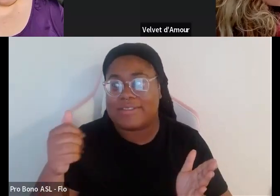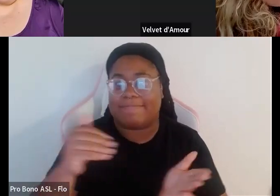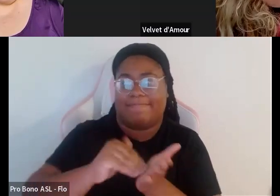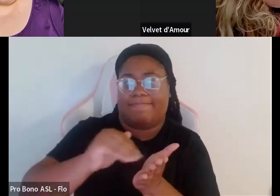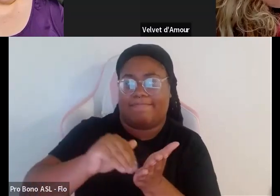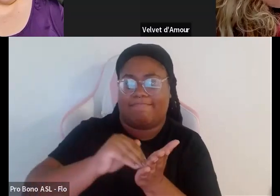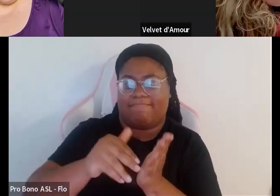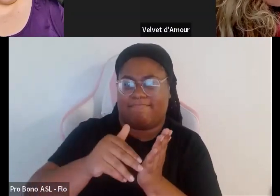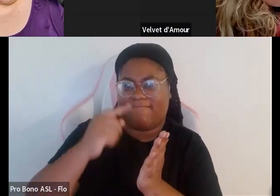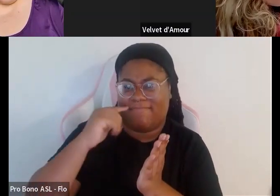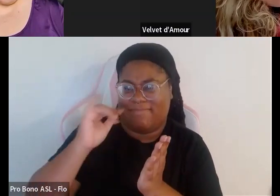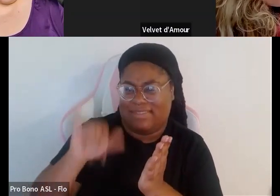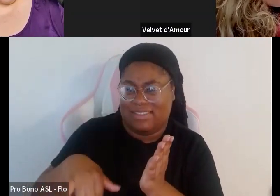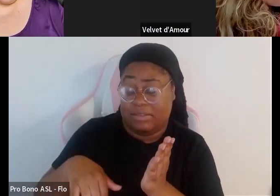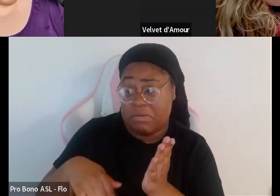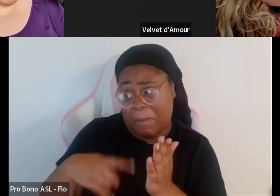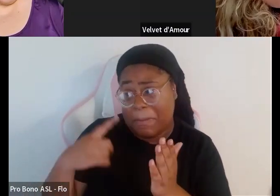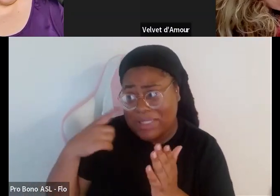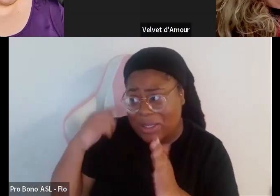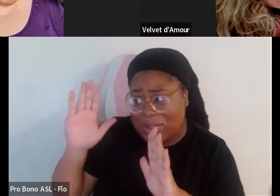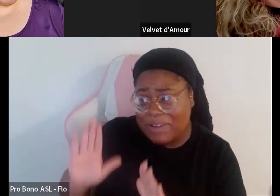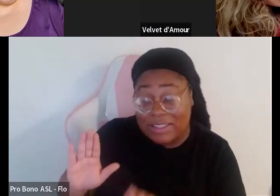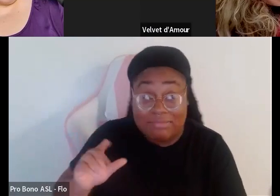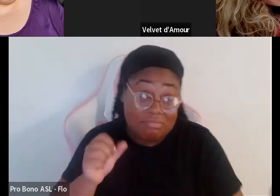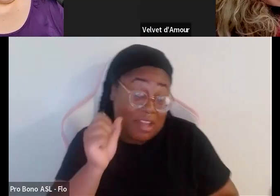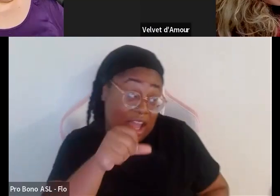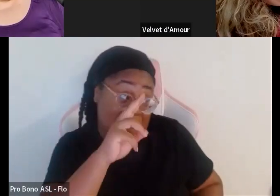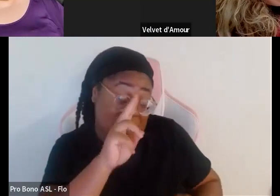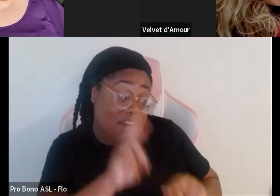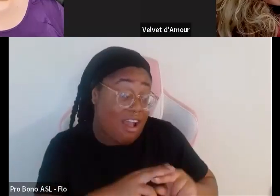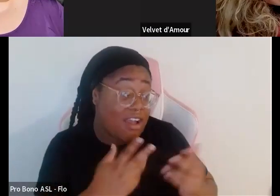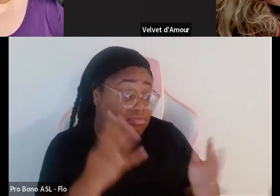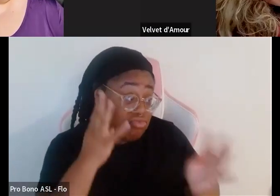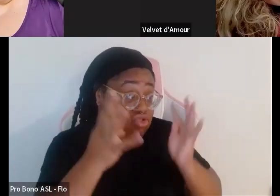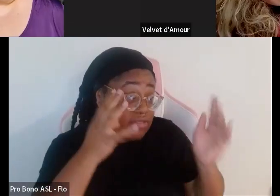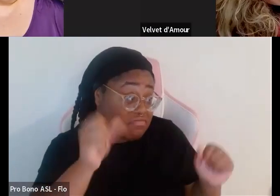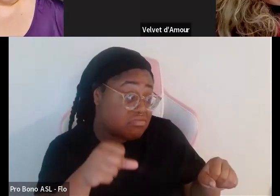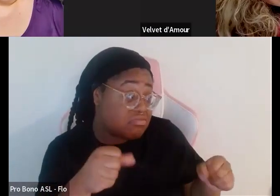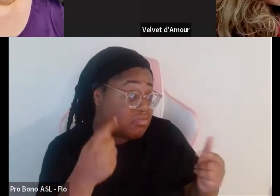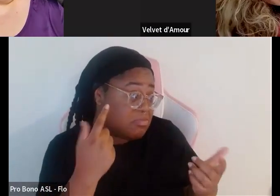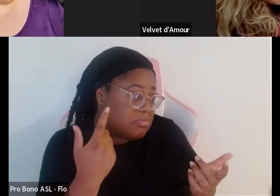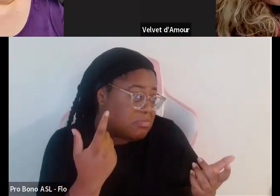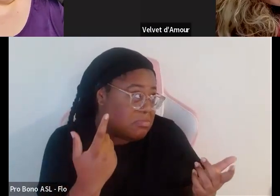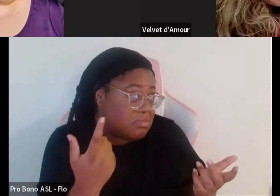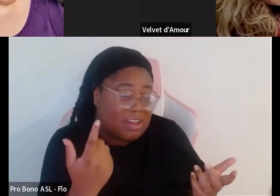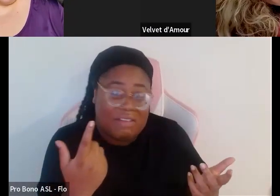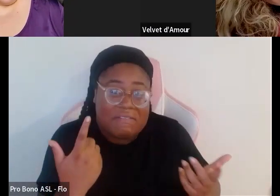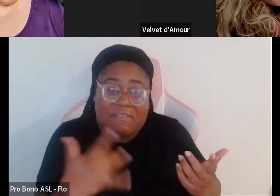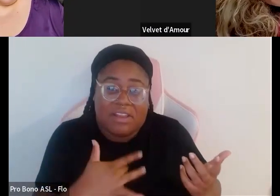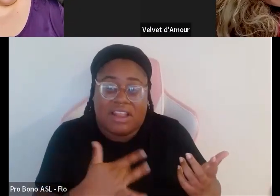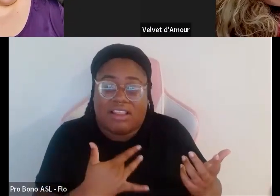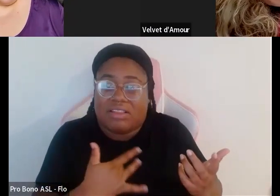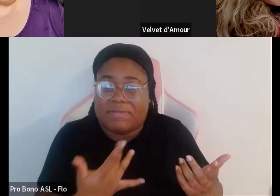that sounds amazing though yeah I mean it was very fun it was very creative for sure but I I just feel like